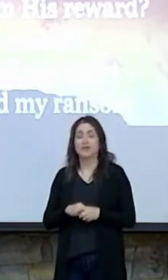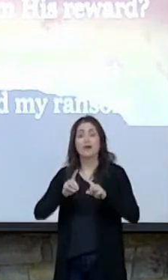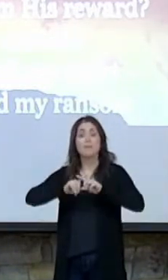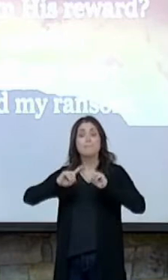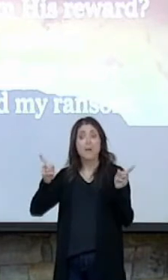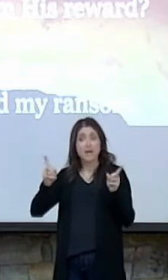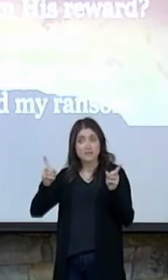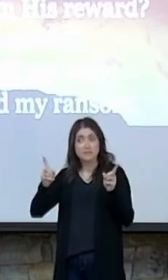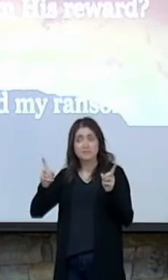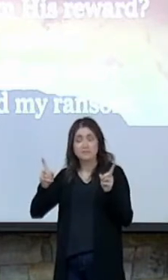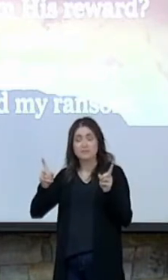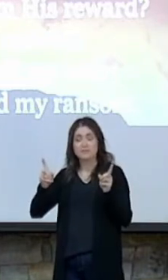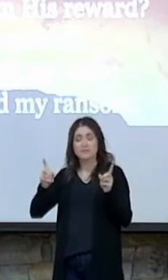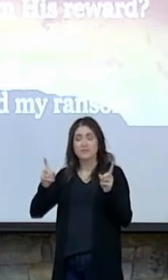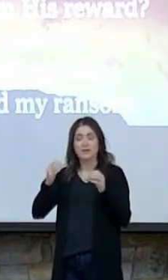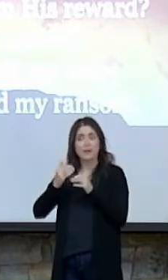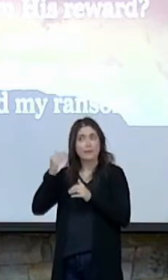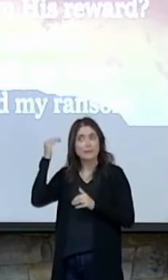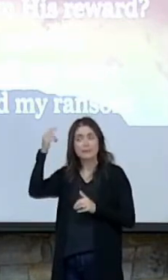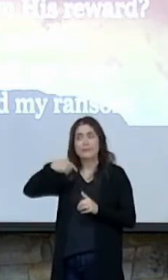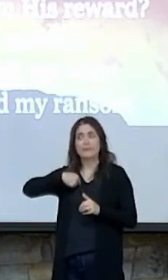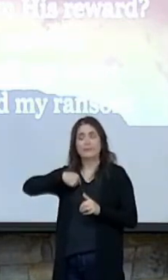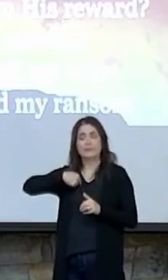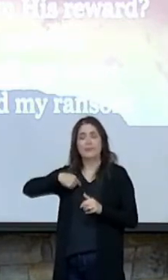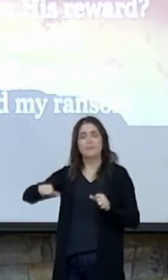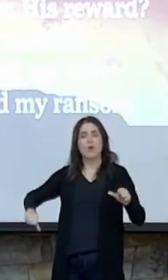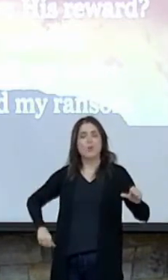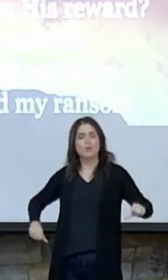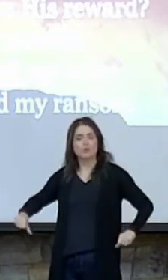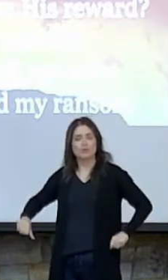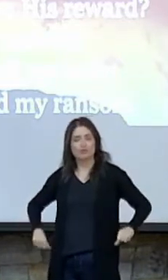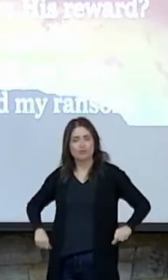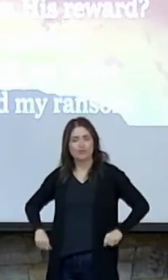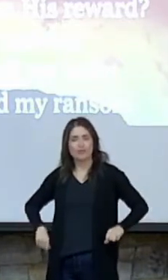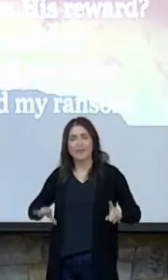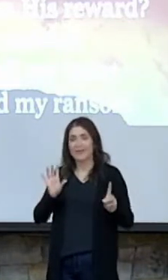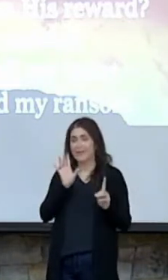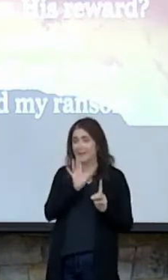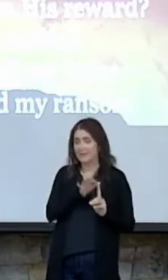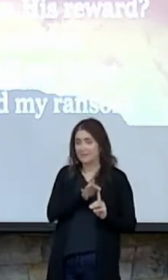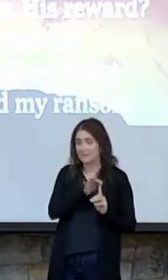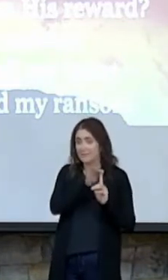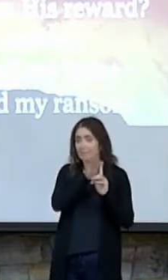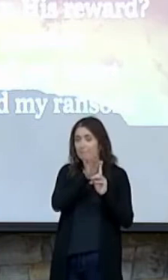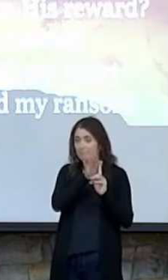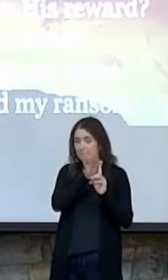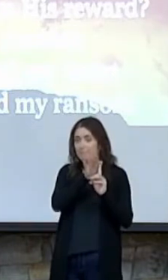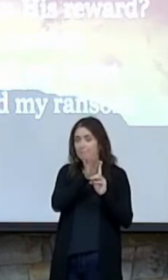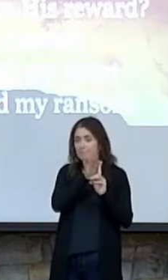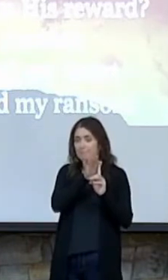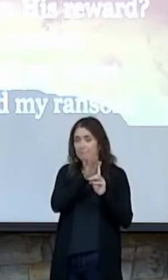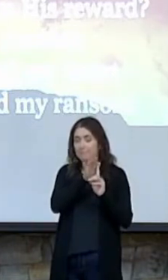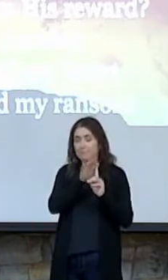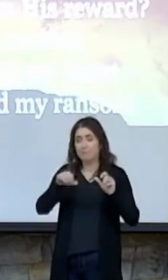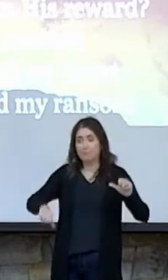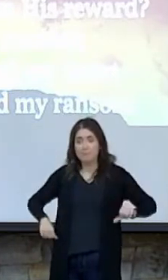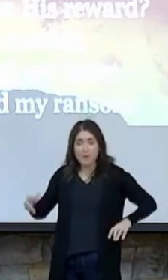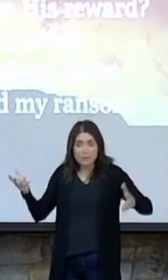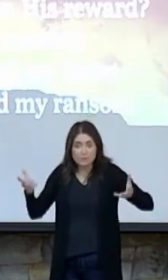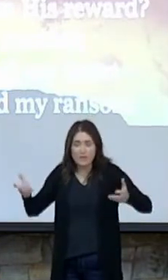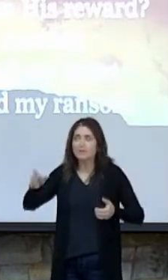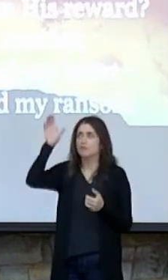far be it from me to boast except in the cross of our Lord Jesus